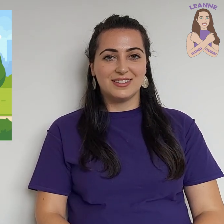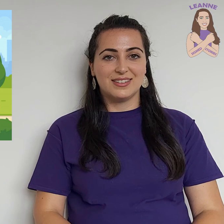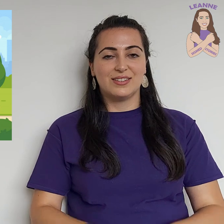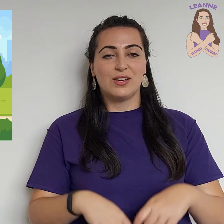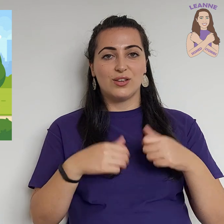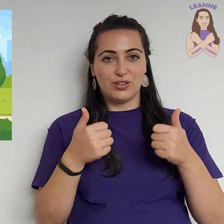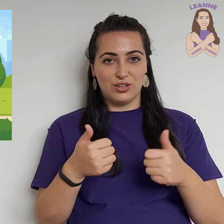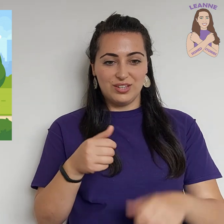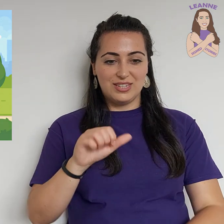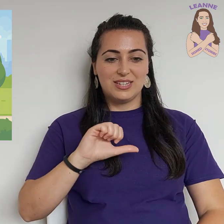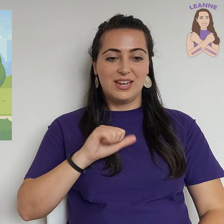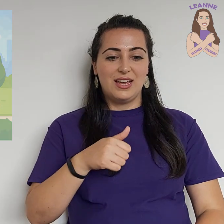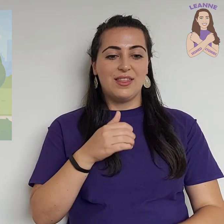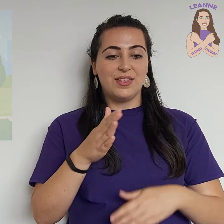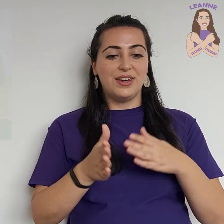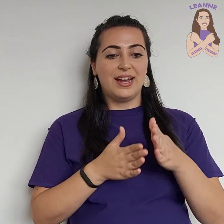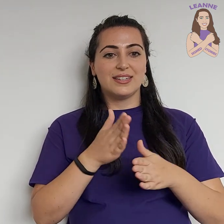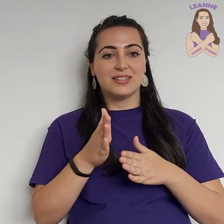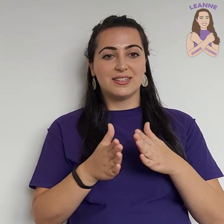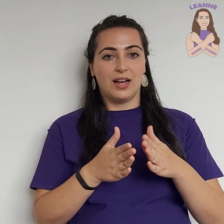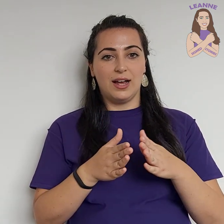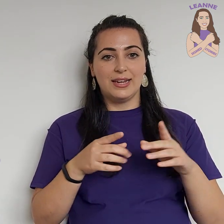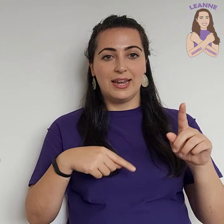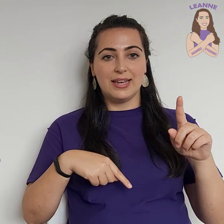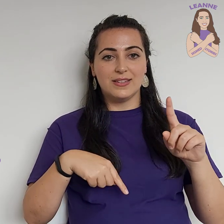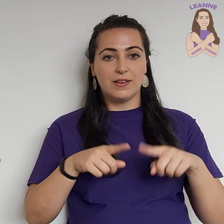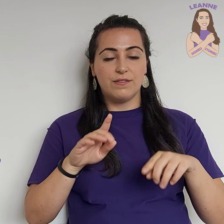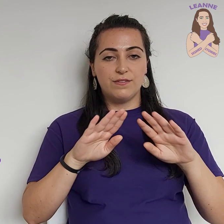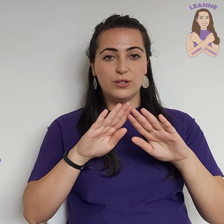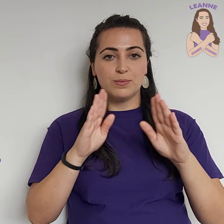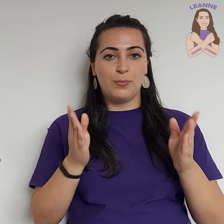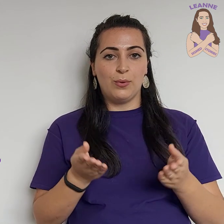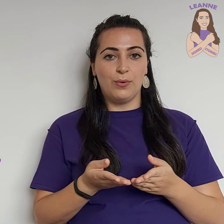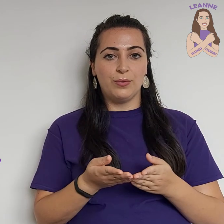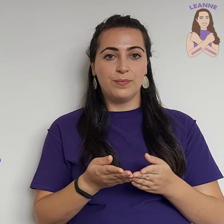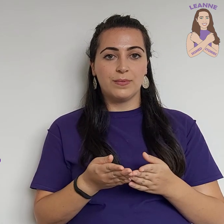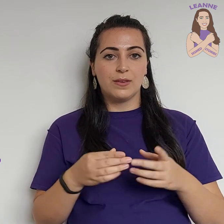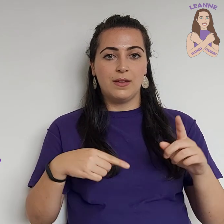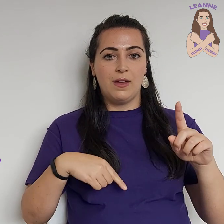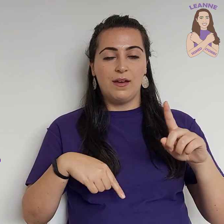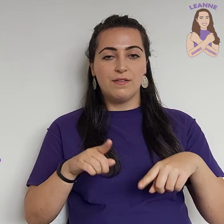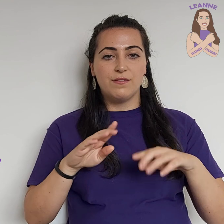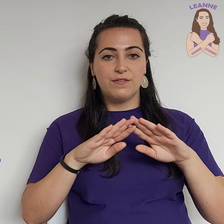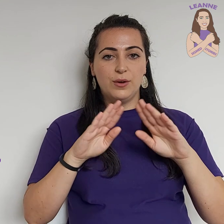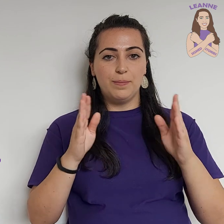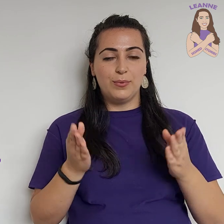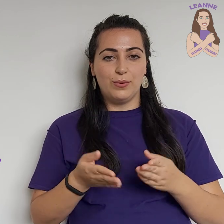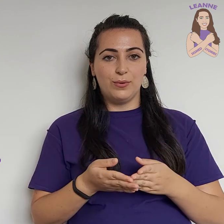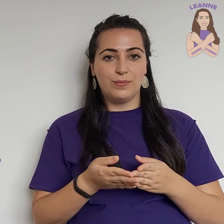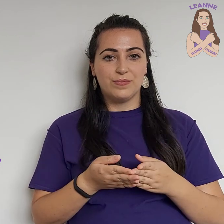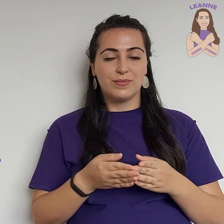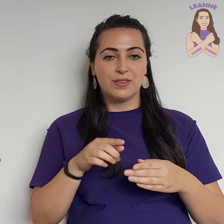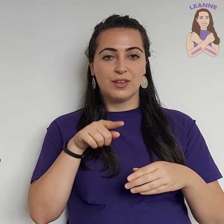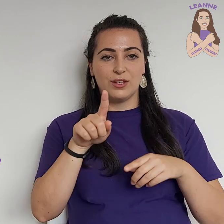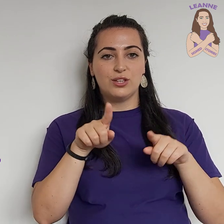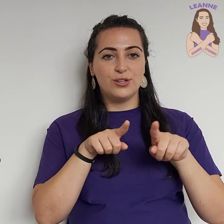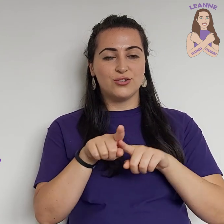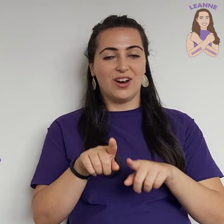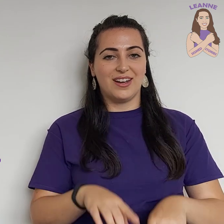Good. The next sign is football. Football. You try.